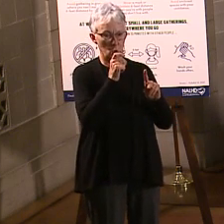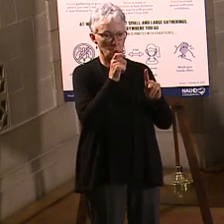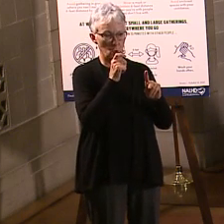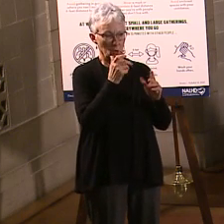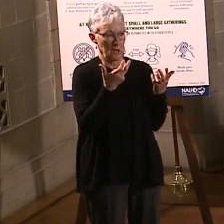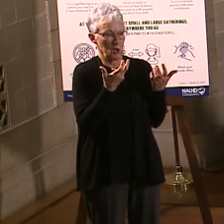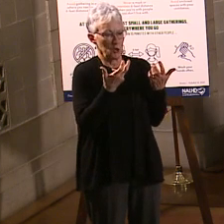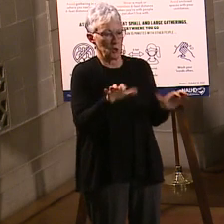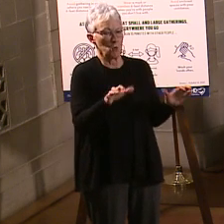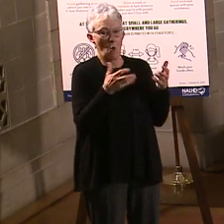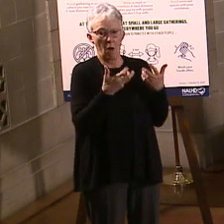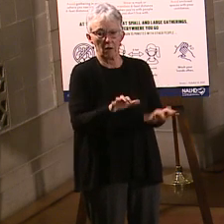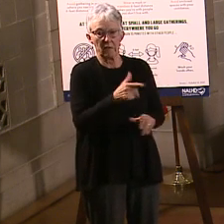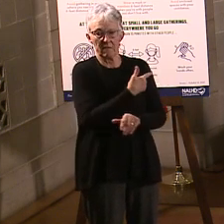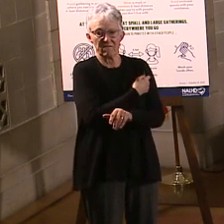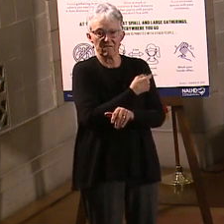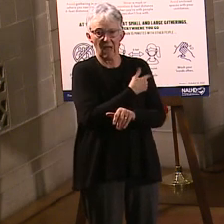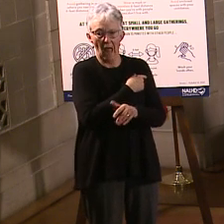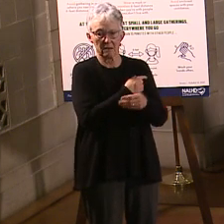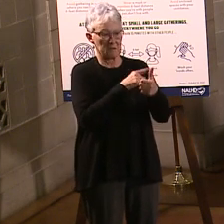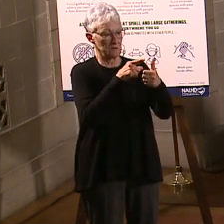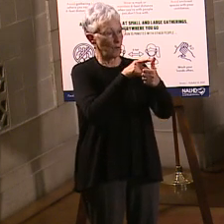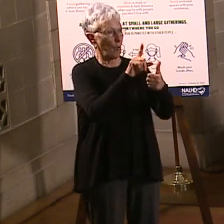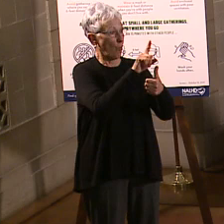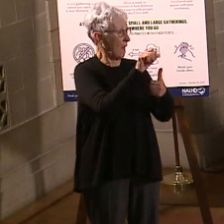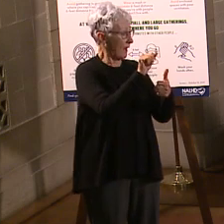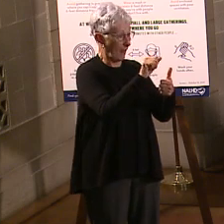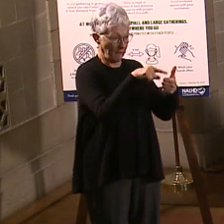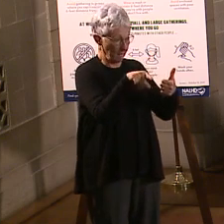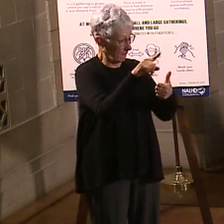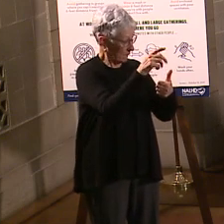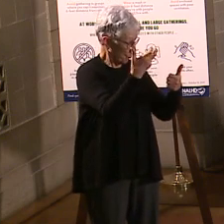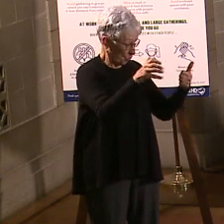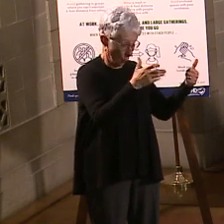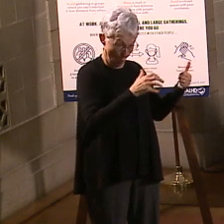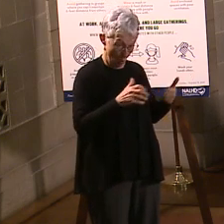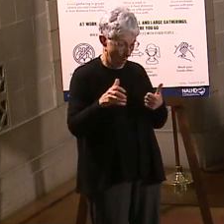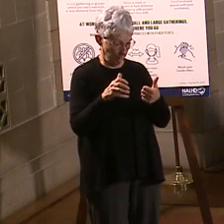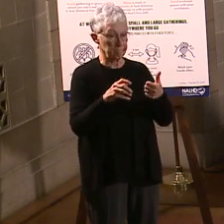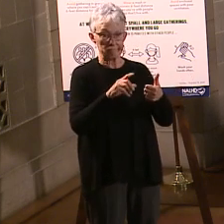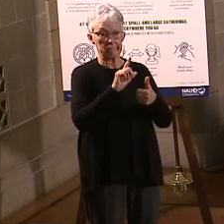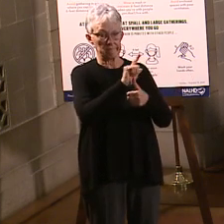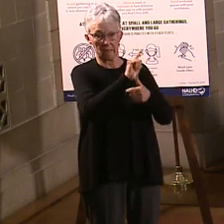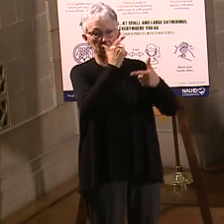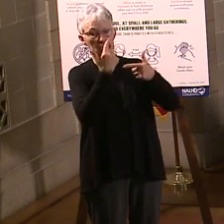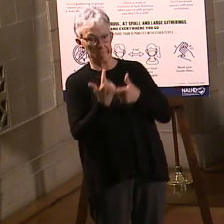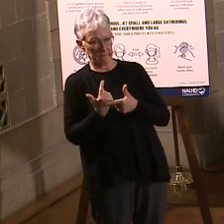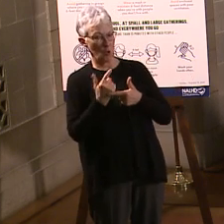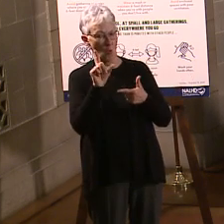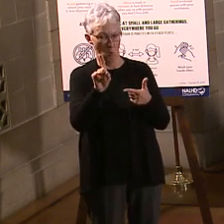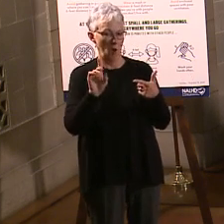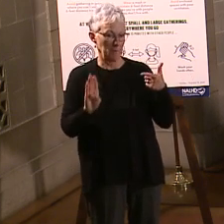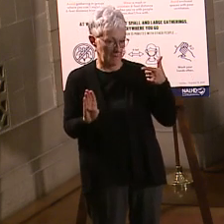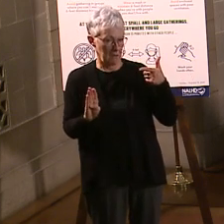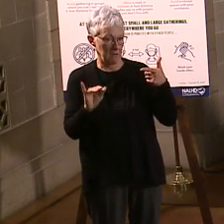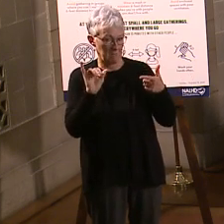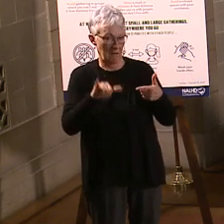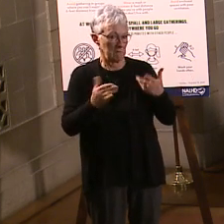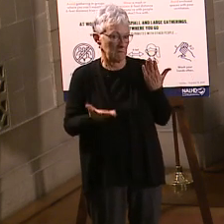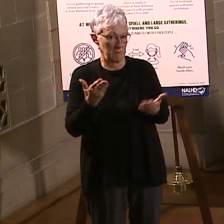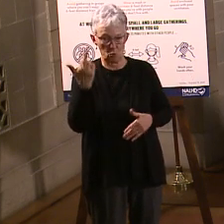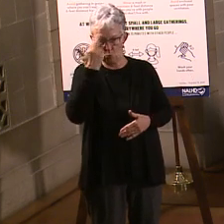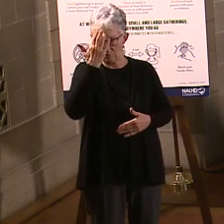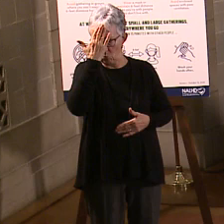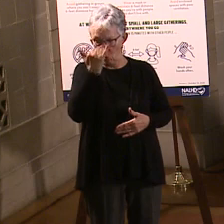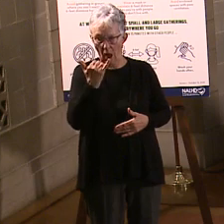vaccine, then obviously, you could move on to other groups faster. So, that would be another reason why you saw some of the differences between the different local